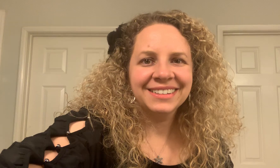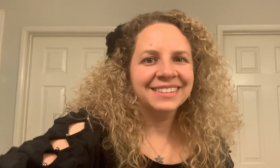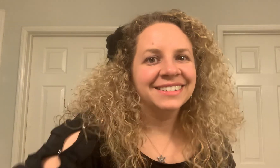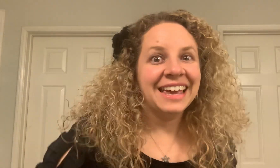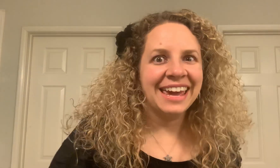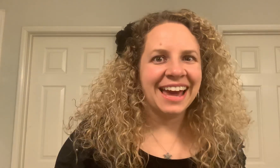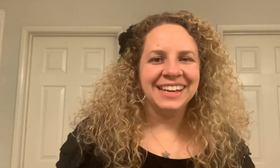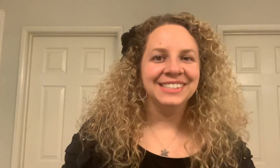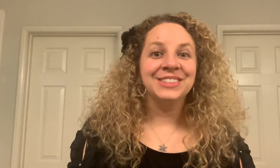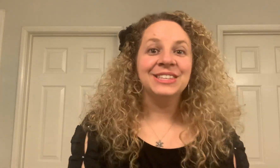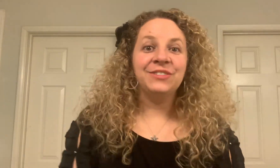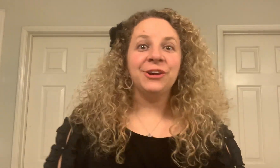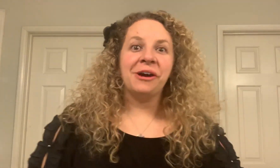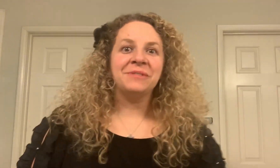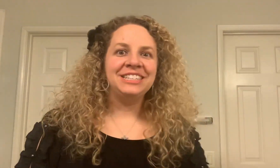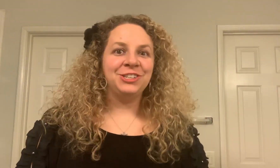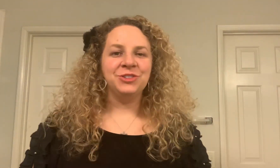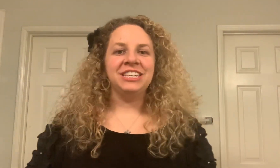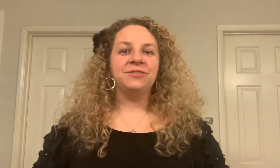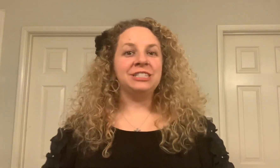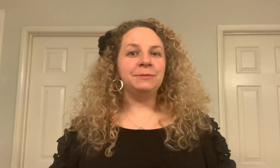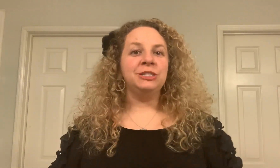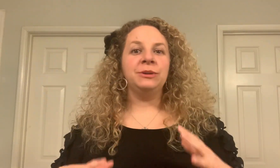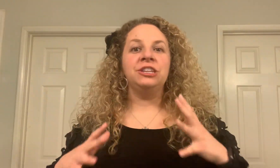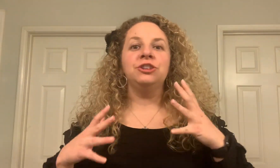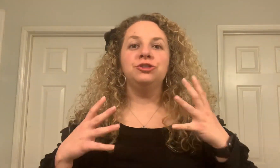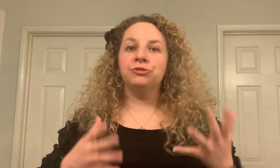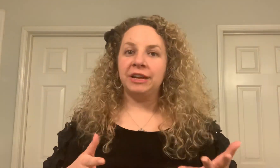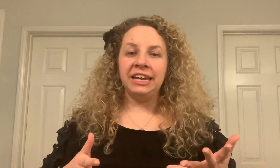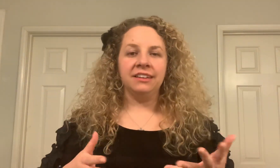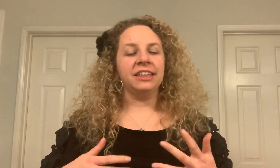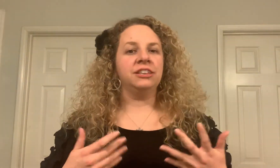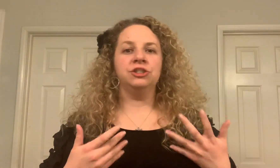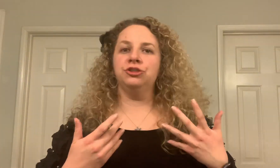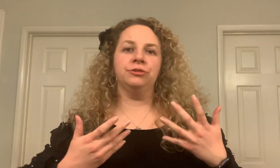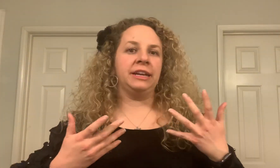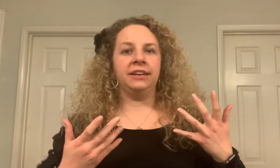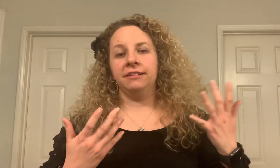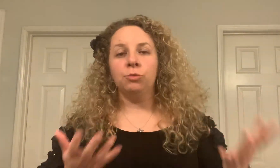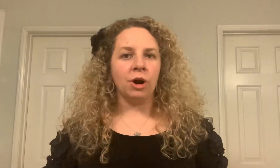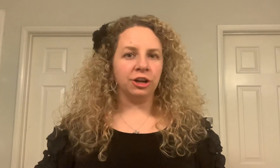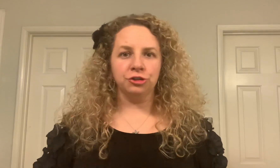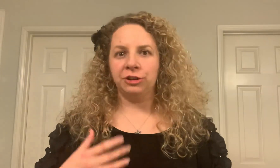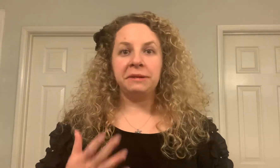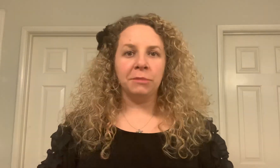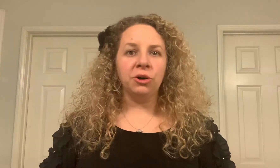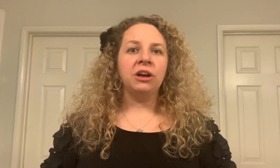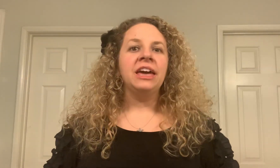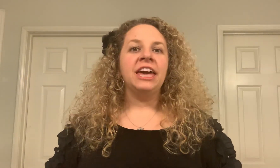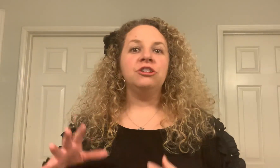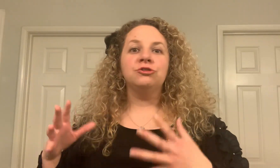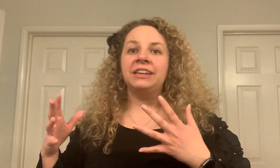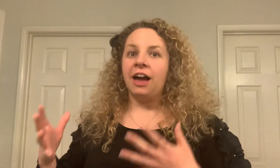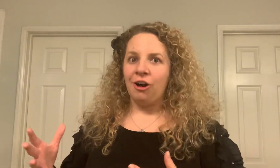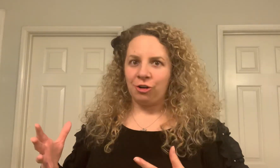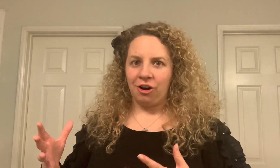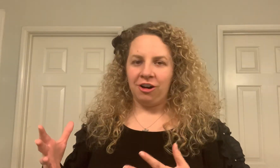Hey guys in this video I want to teach you the difference between drink like to drink water drink milk and drink alcohol